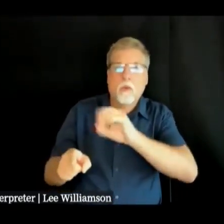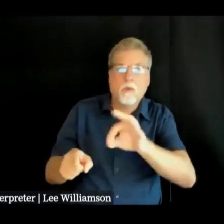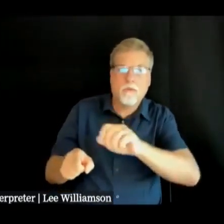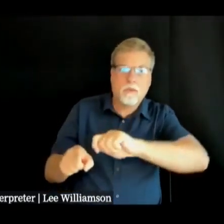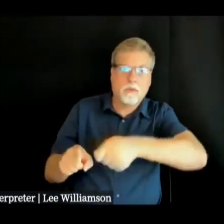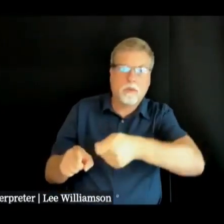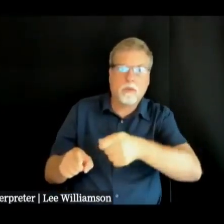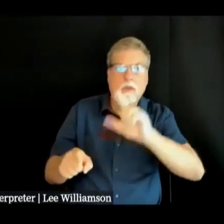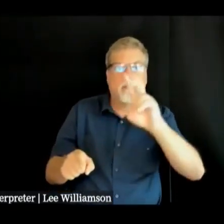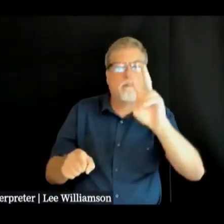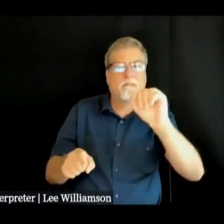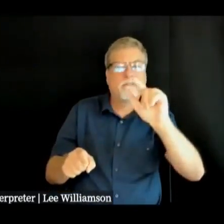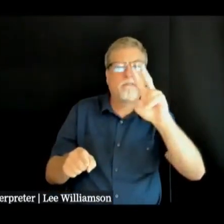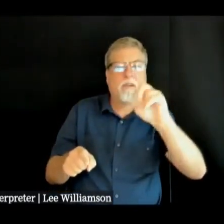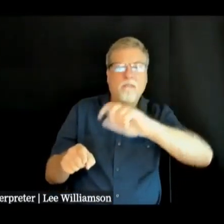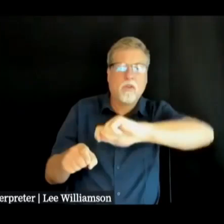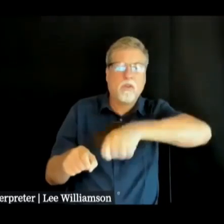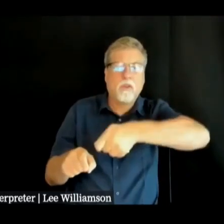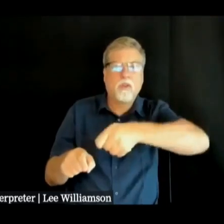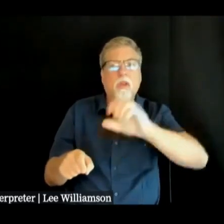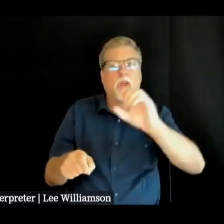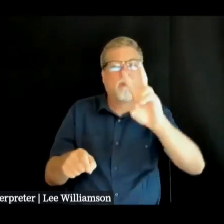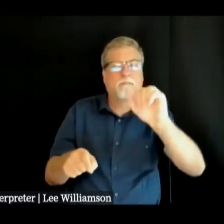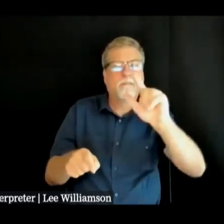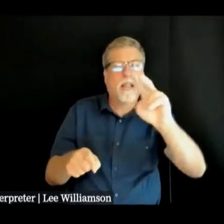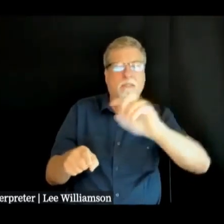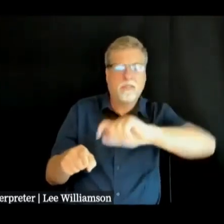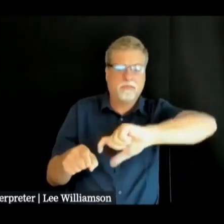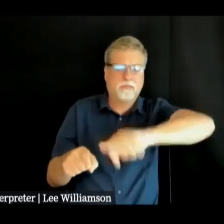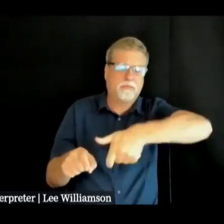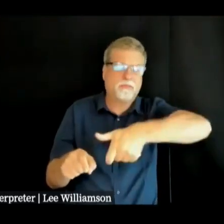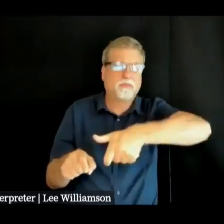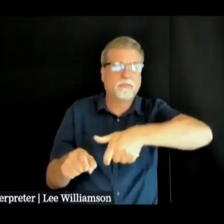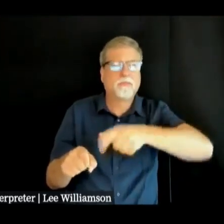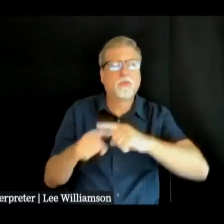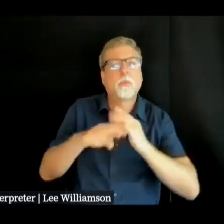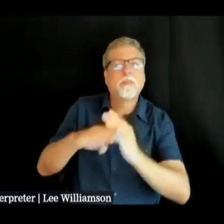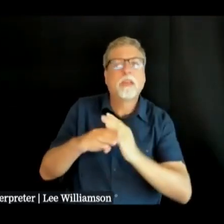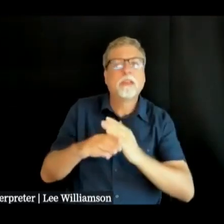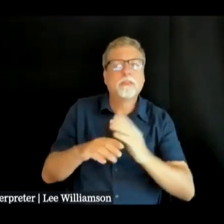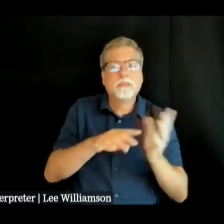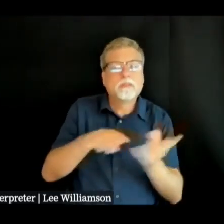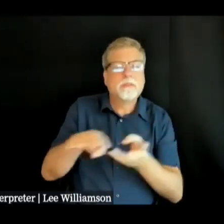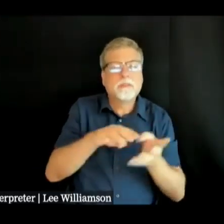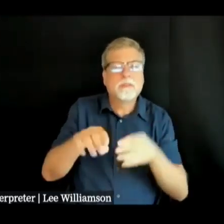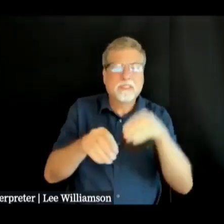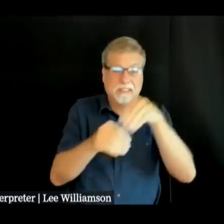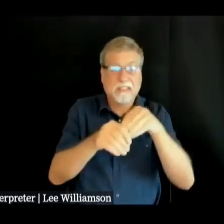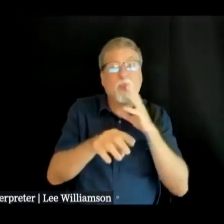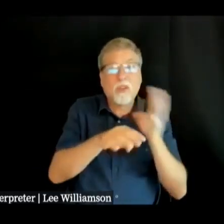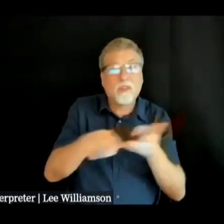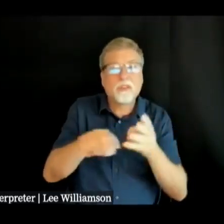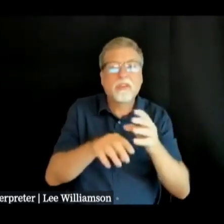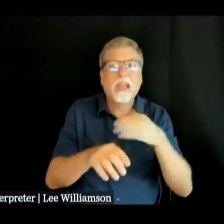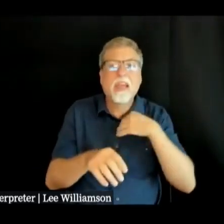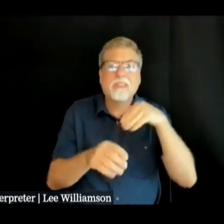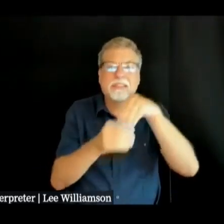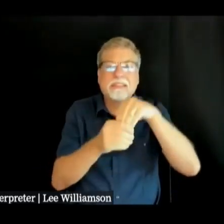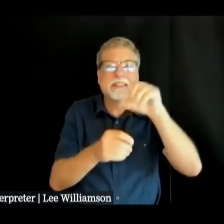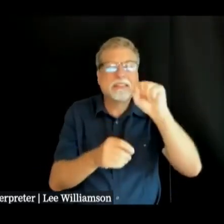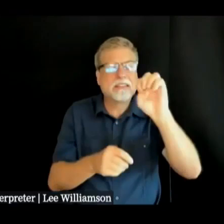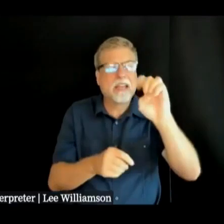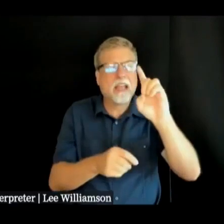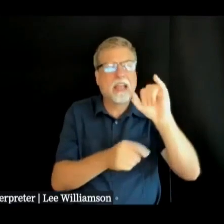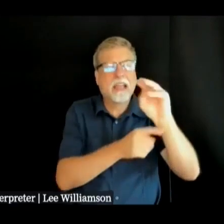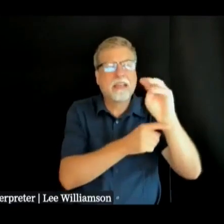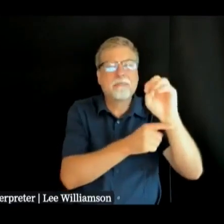close the valve on your hot water heater to prevent sediment from accumulating once the water is restored you can